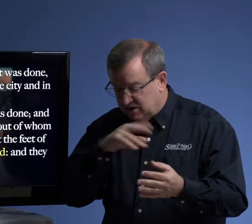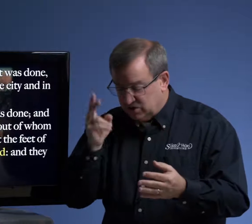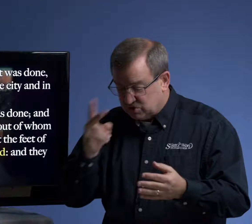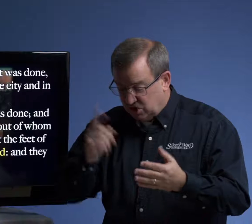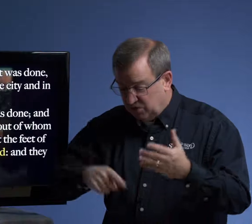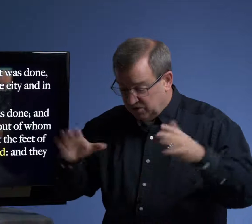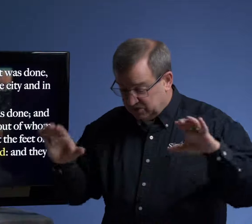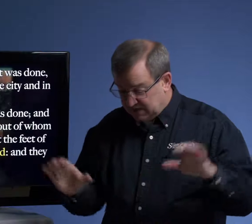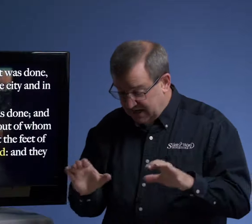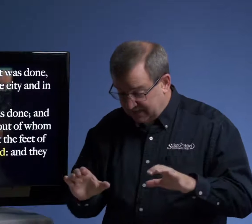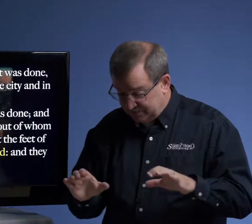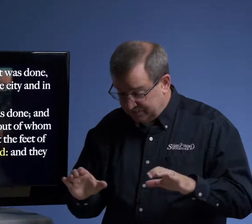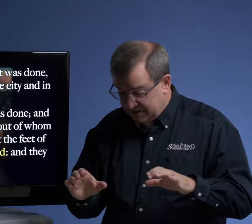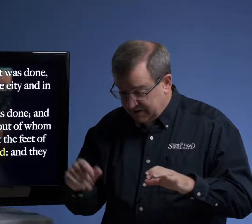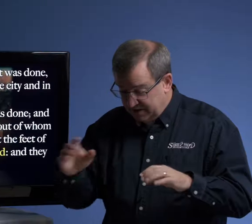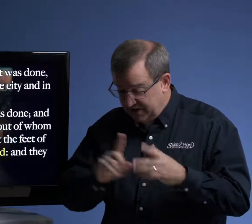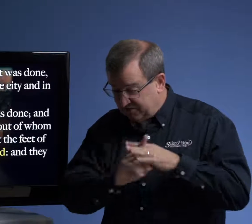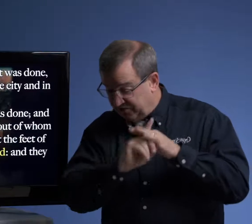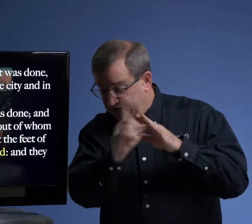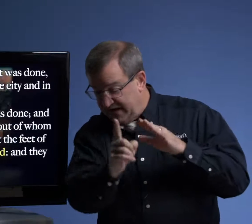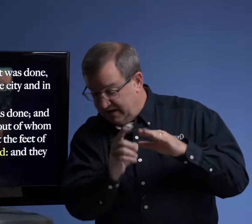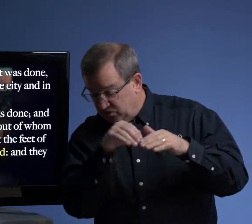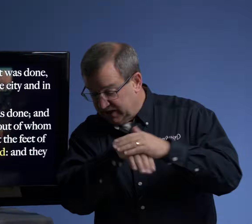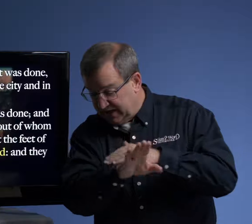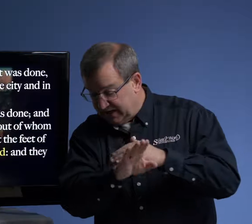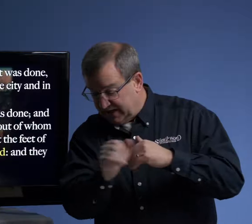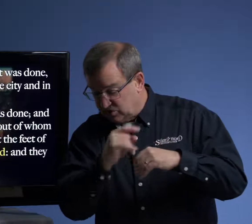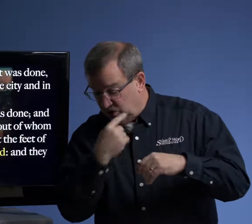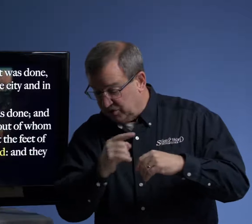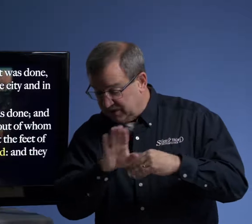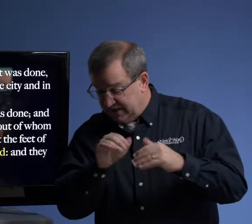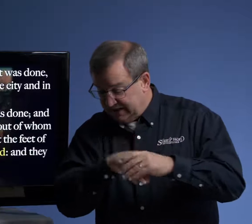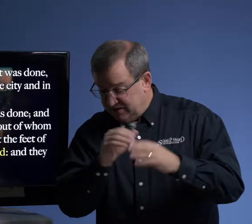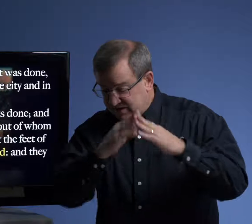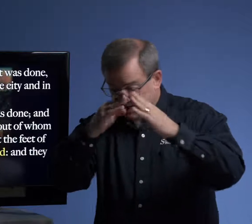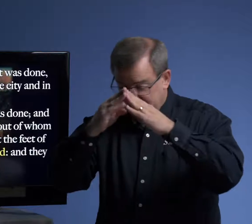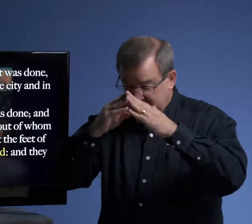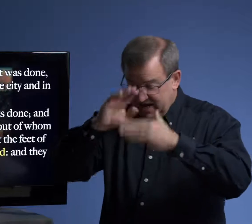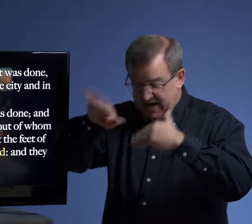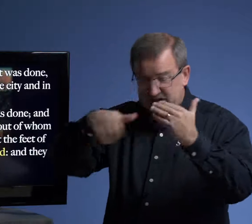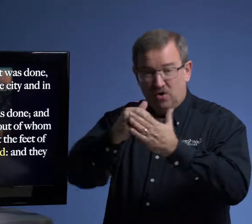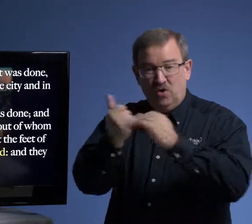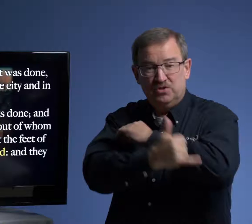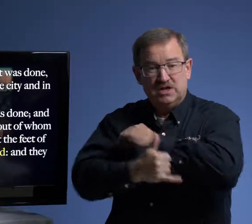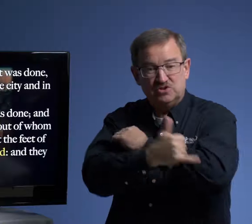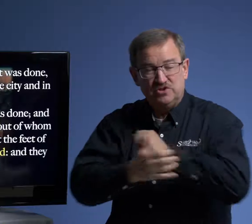saw what was done, they fled, they went in and told it in the city and in all the country.